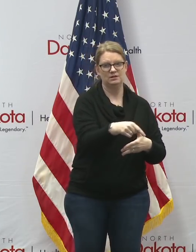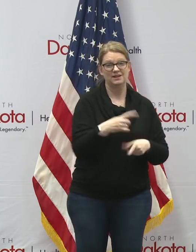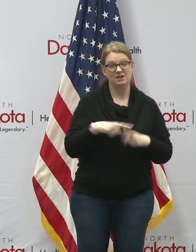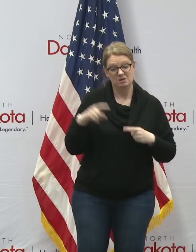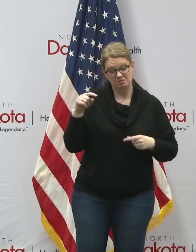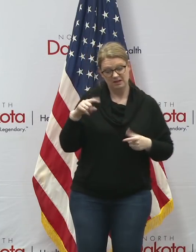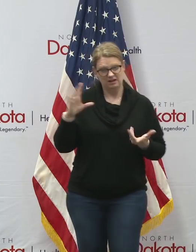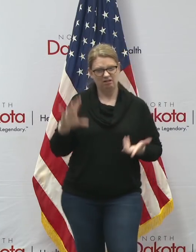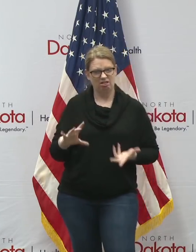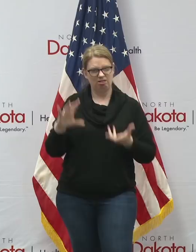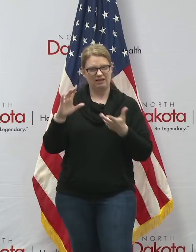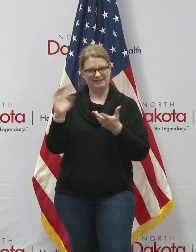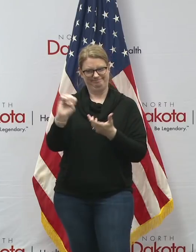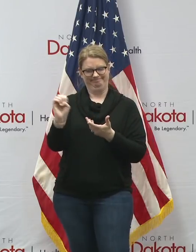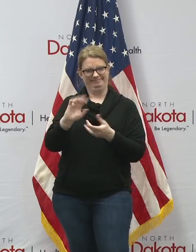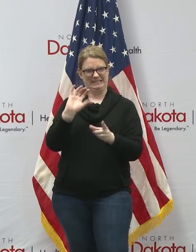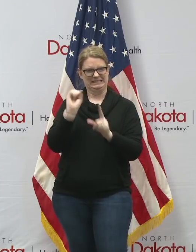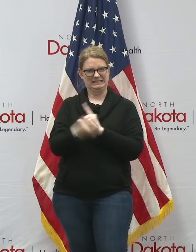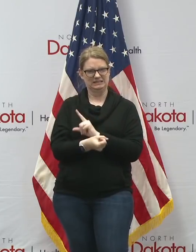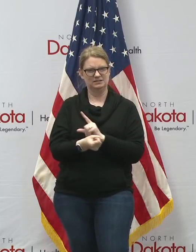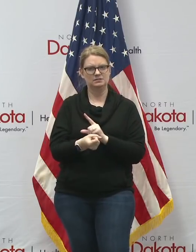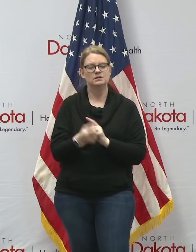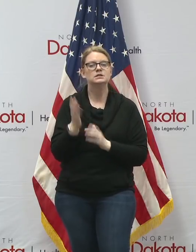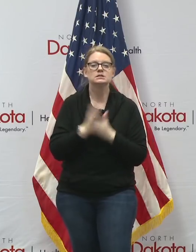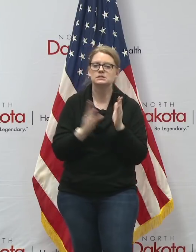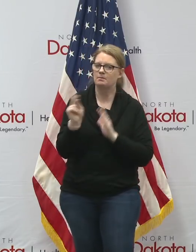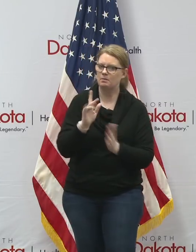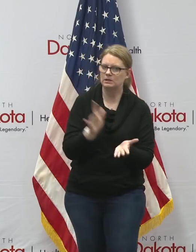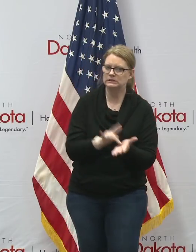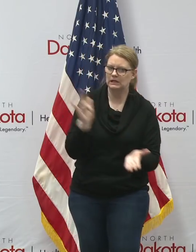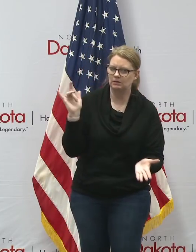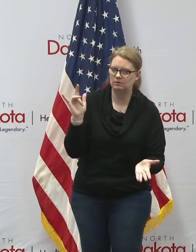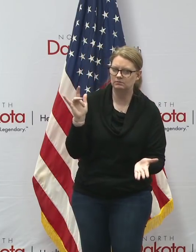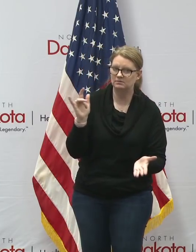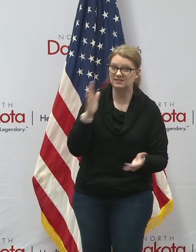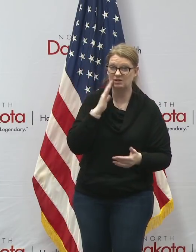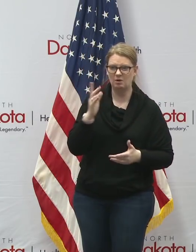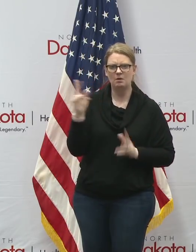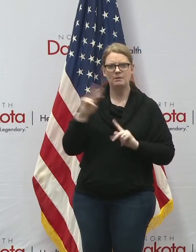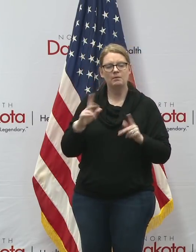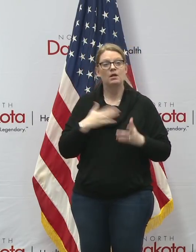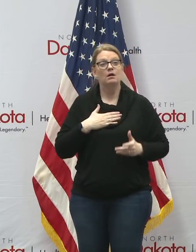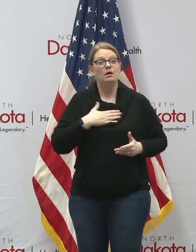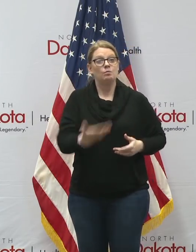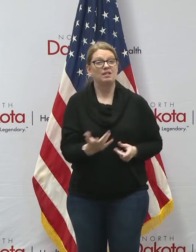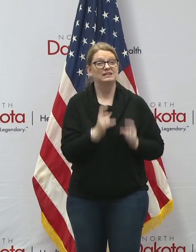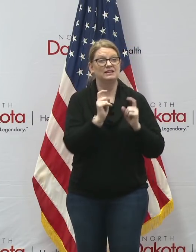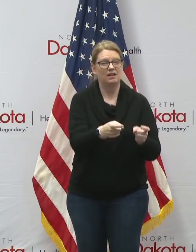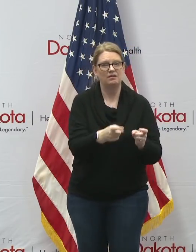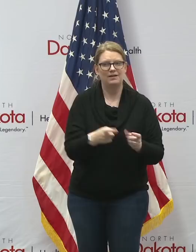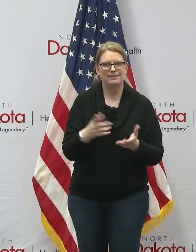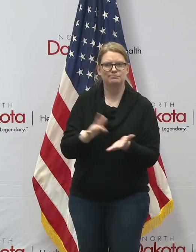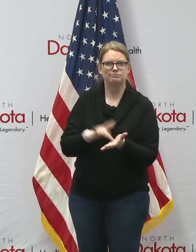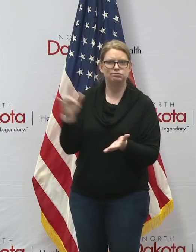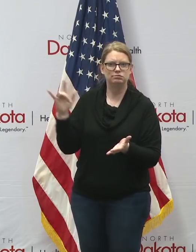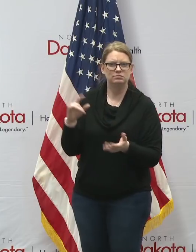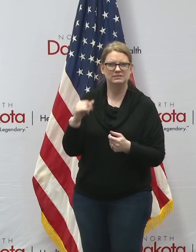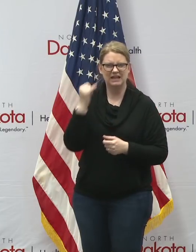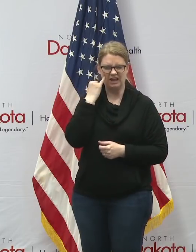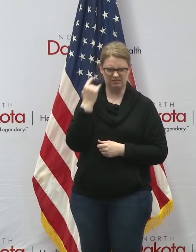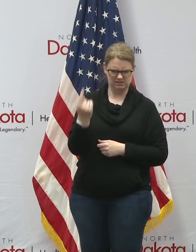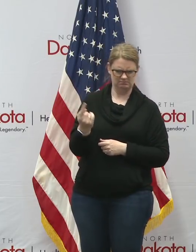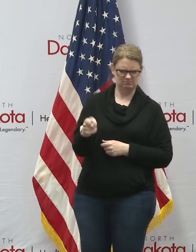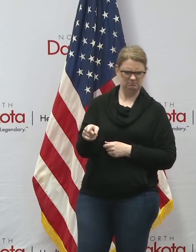situations there are those who try to take advantage of generous people like you so please be aware of any pop-up or unfamiliar